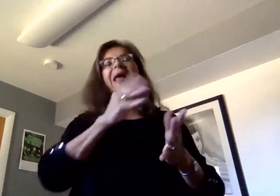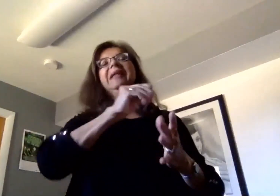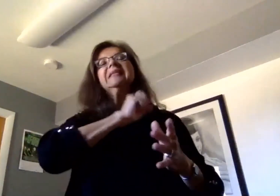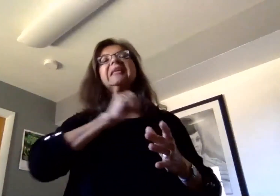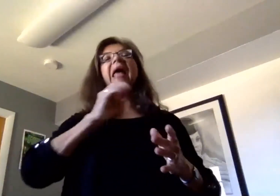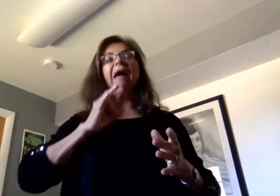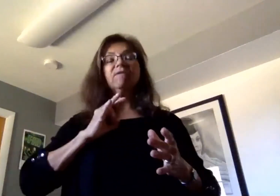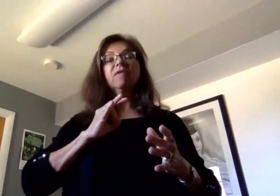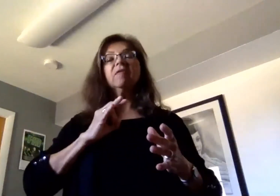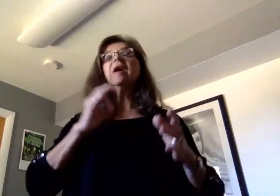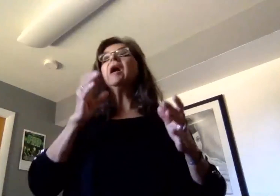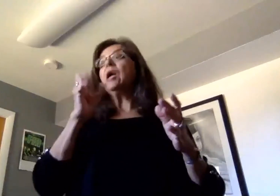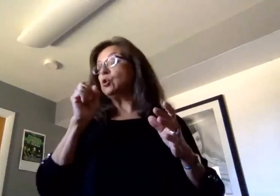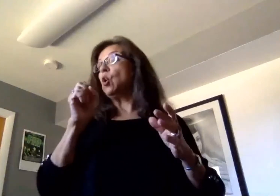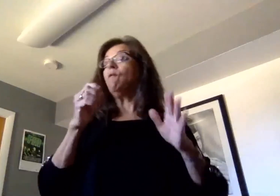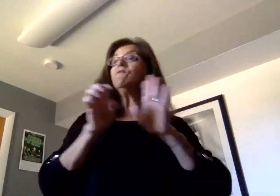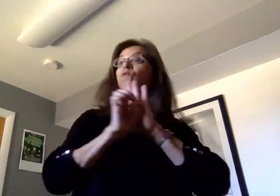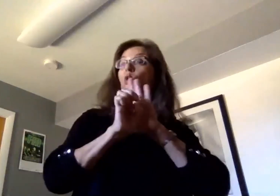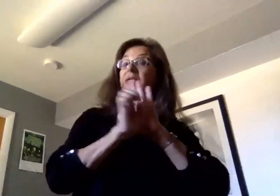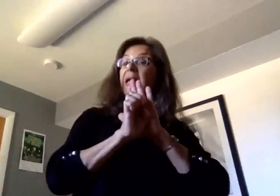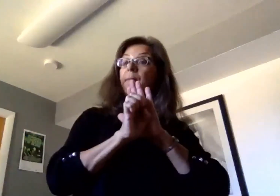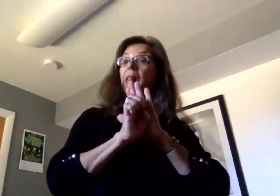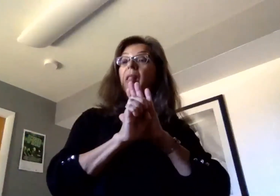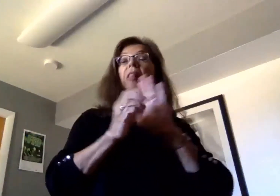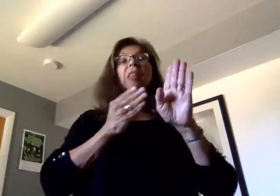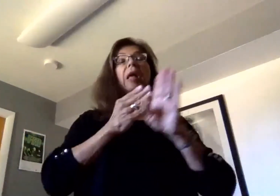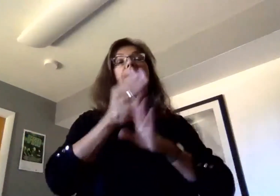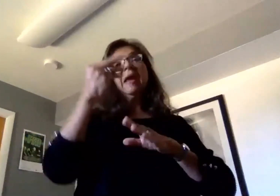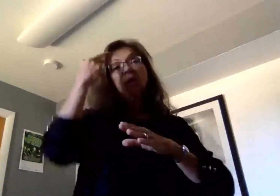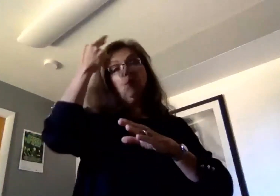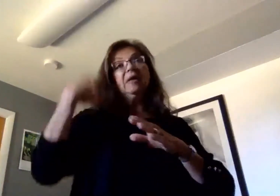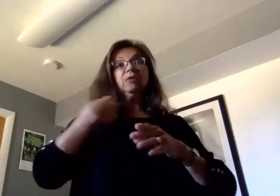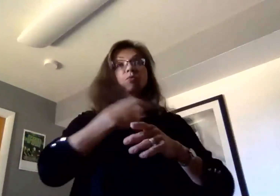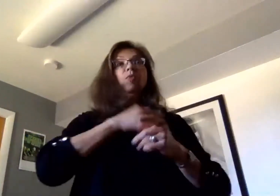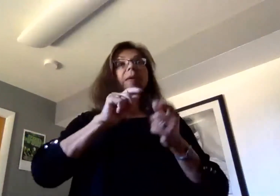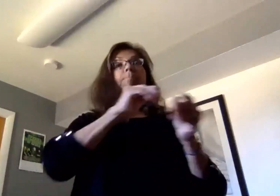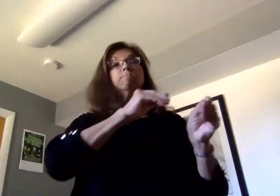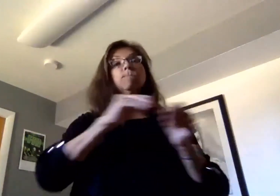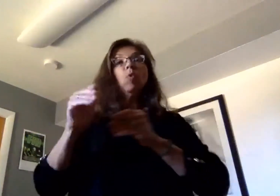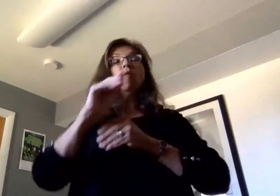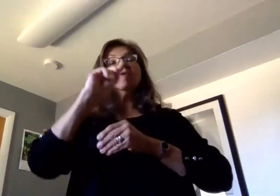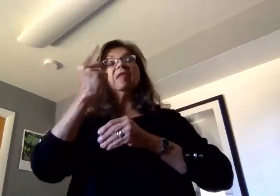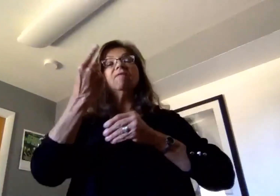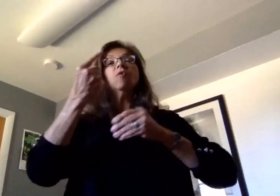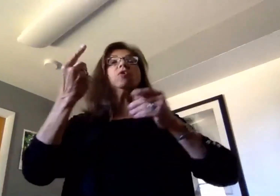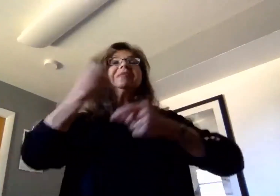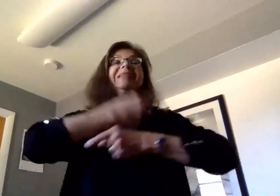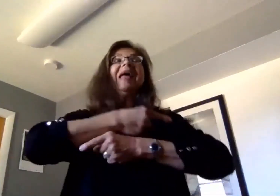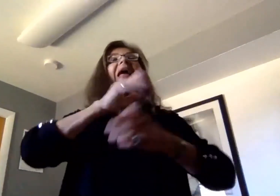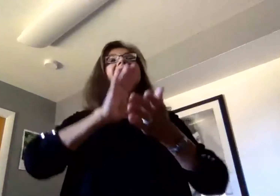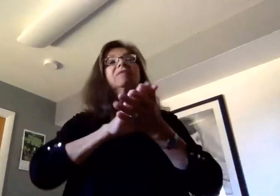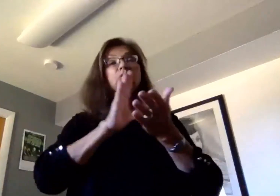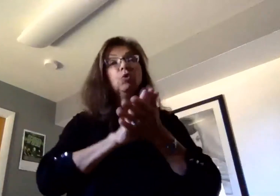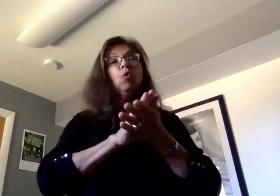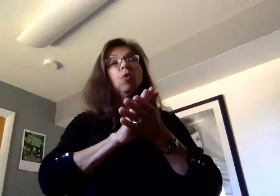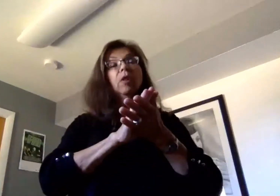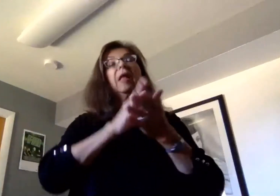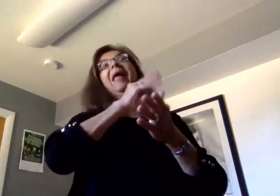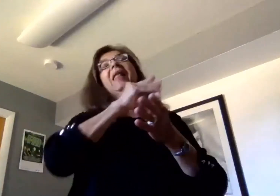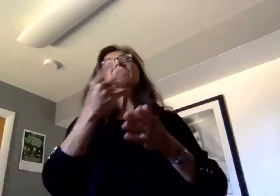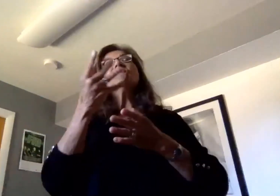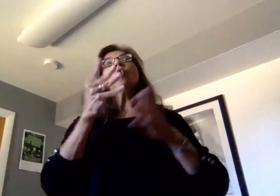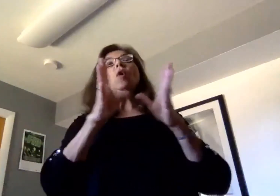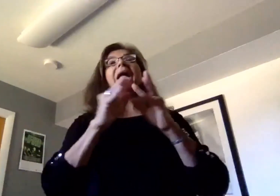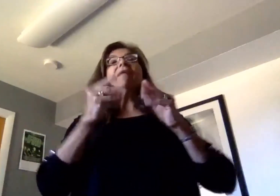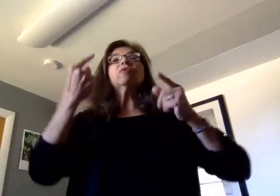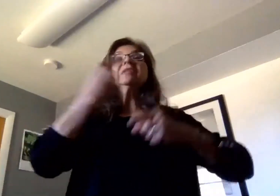a good example is a major reason we changed our first week of school to the four conference days is to ensure that we have the time needed to do